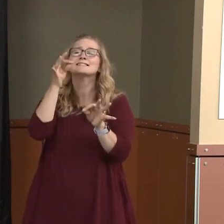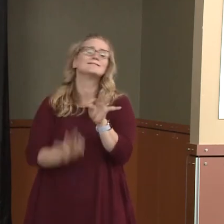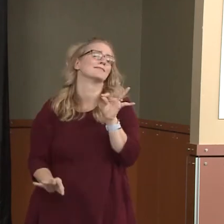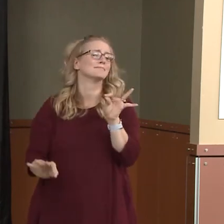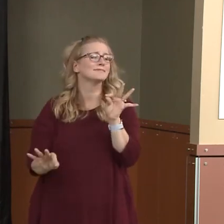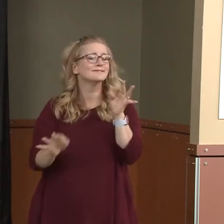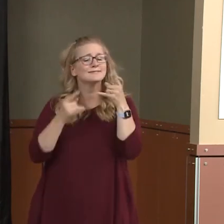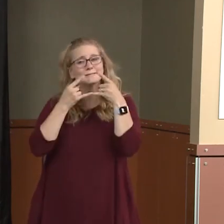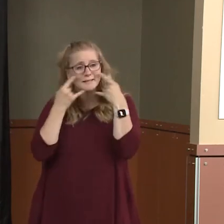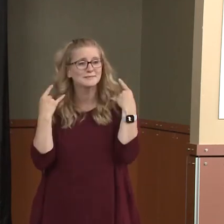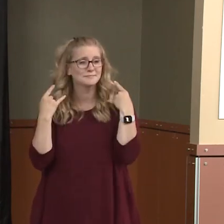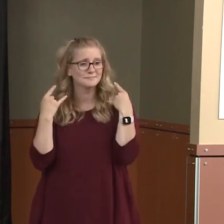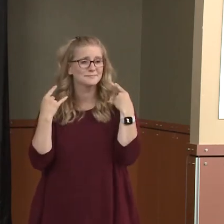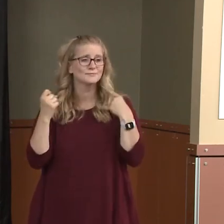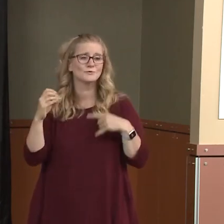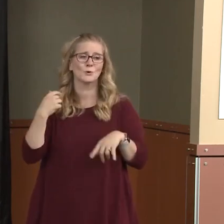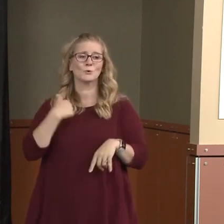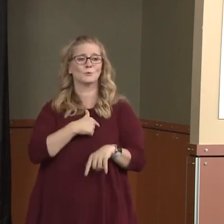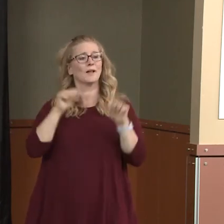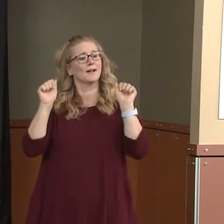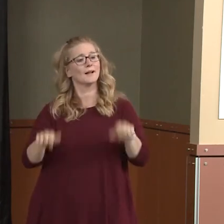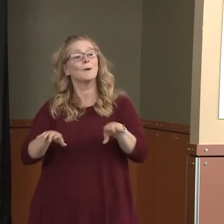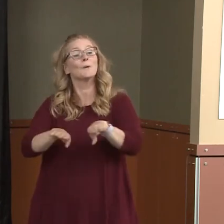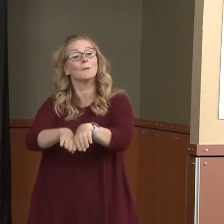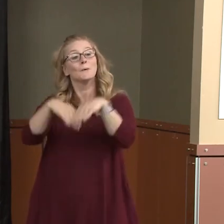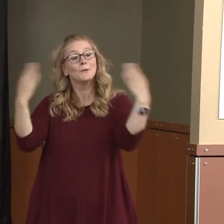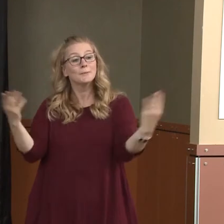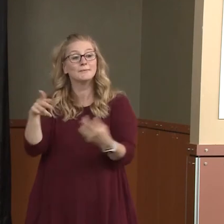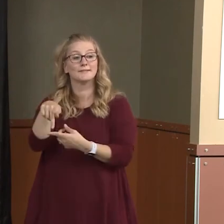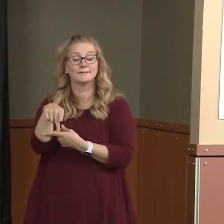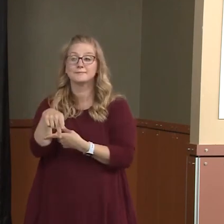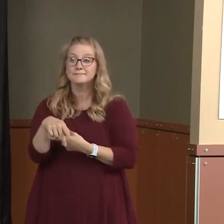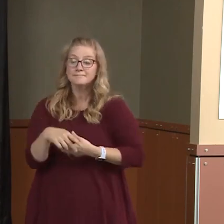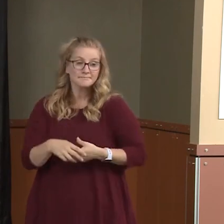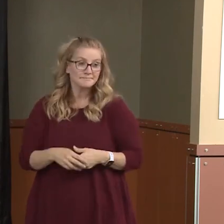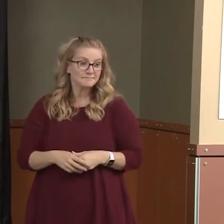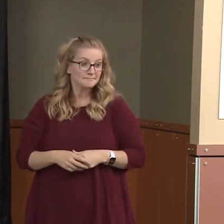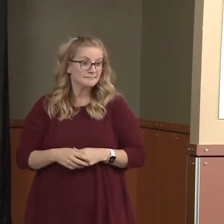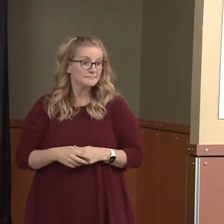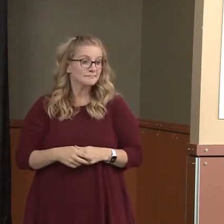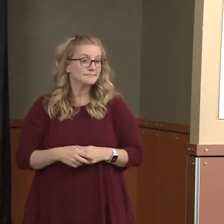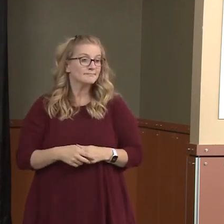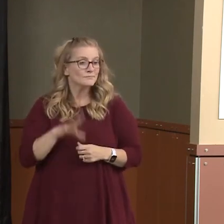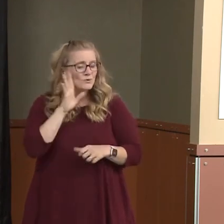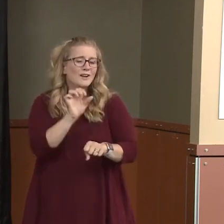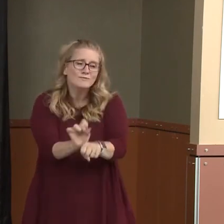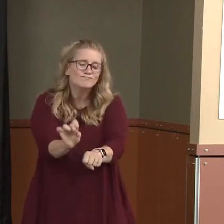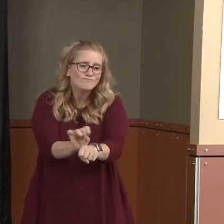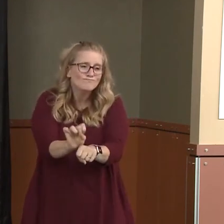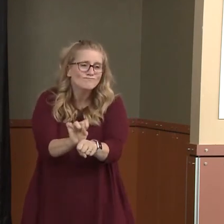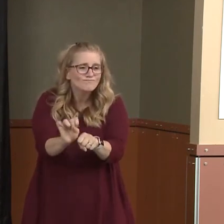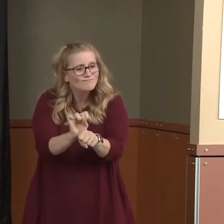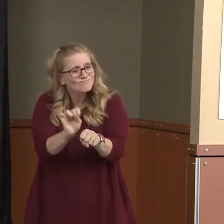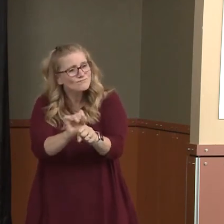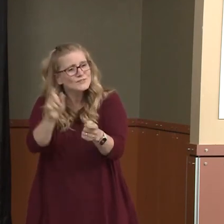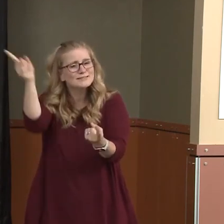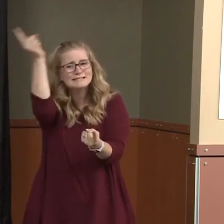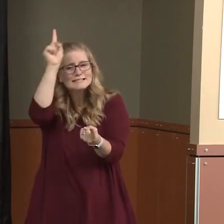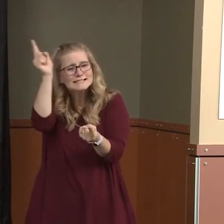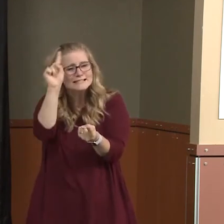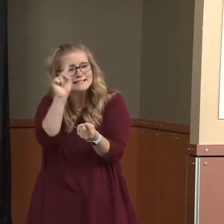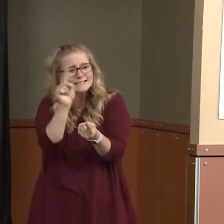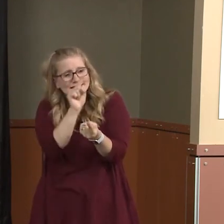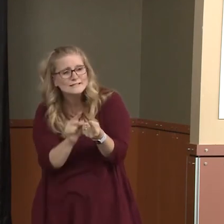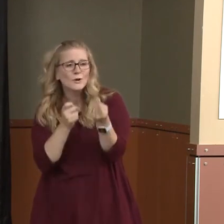so that we can open up. We're all going to be working real hard to get those numbers down so that we can support our business community and we can get